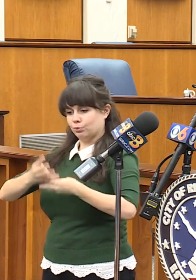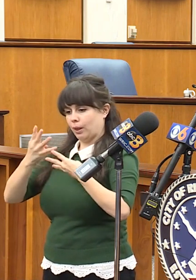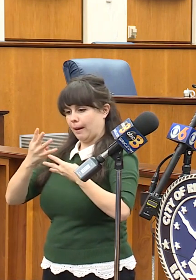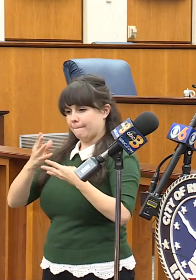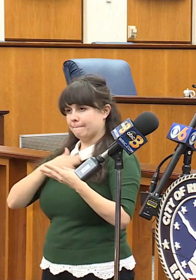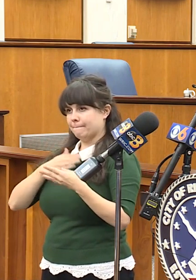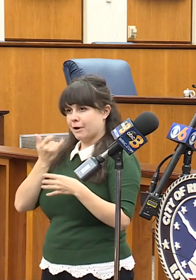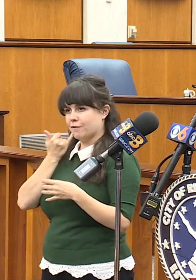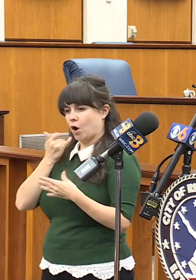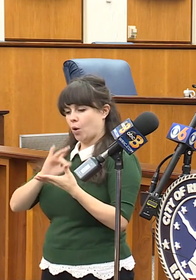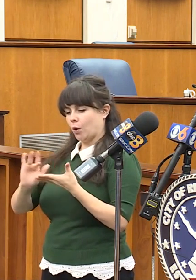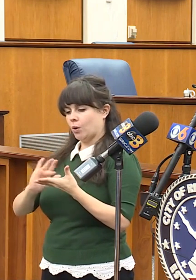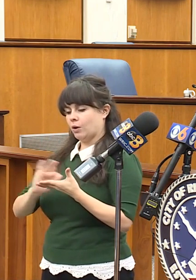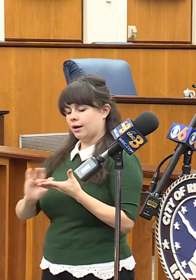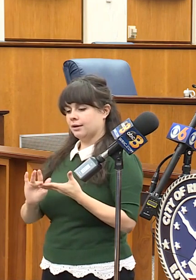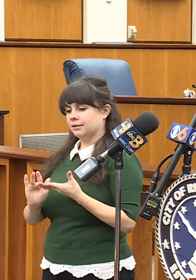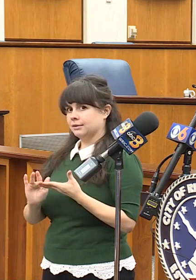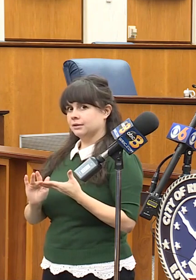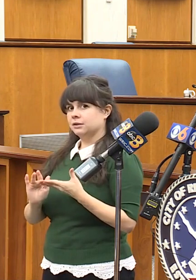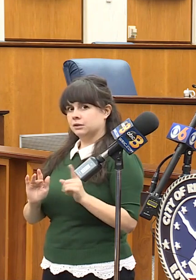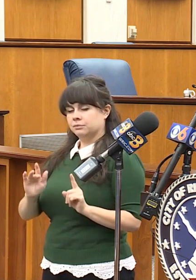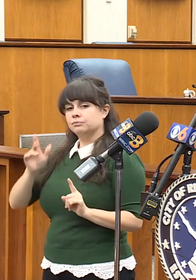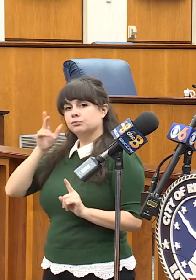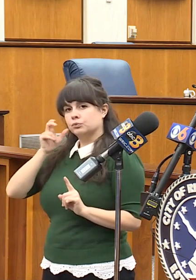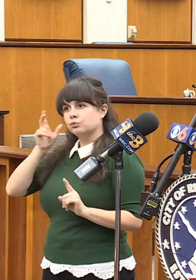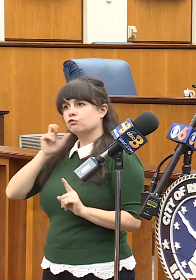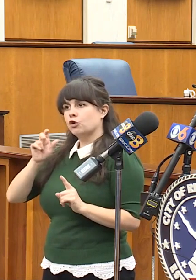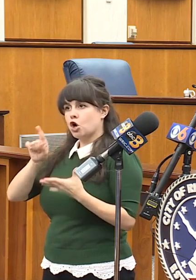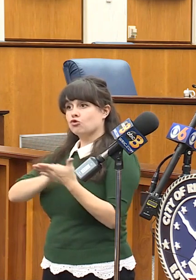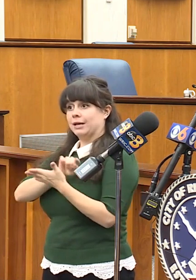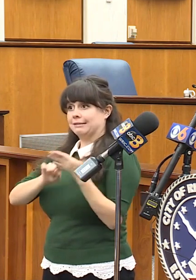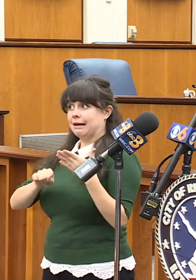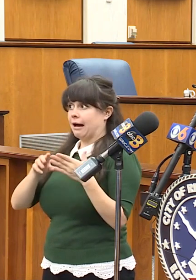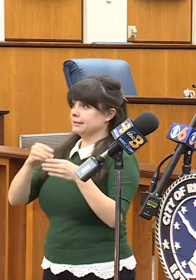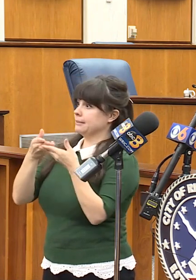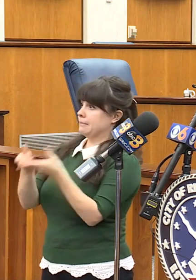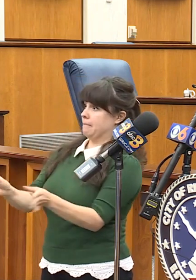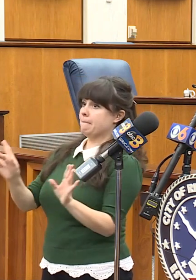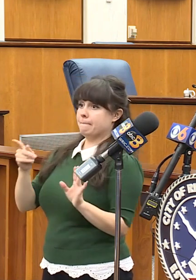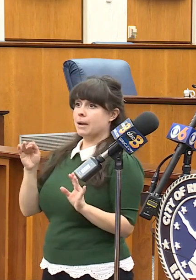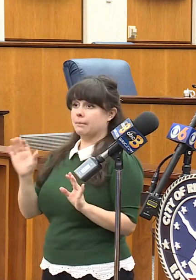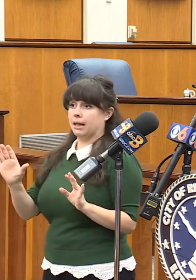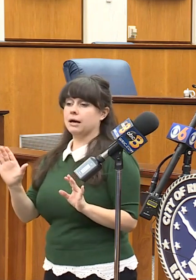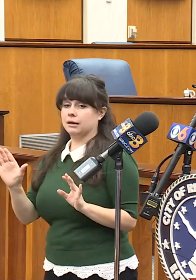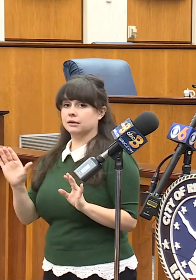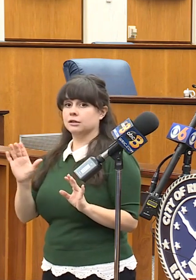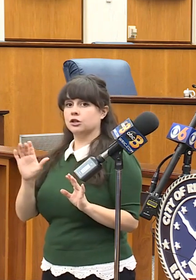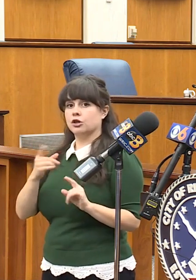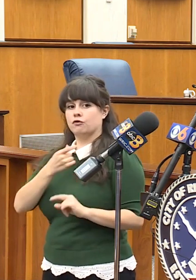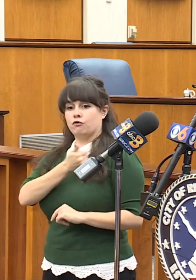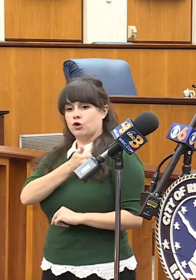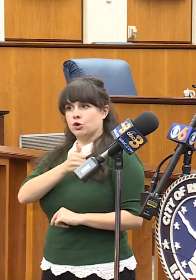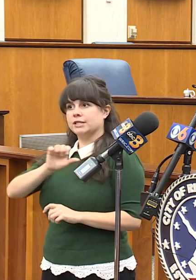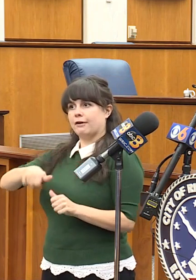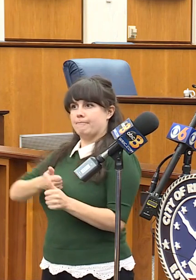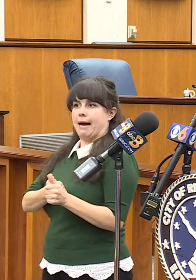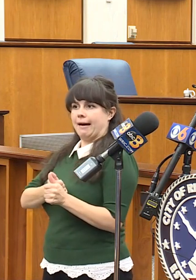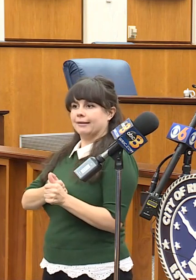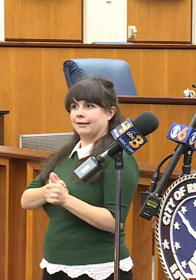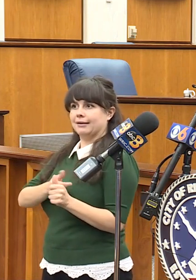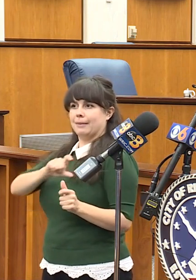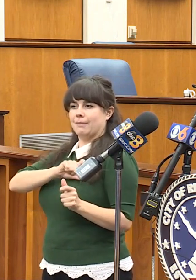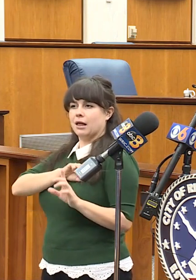Um, just criticize, criticized, publicly heard, not having the back of Richmond Police Department during the protest